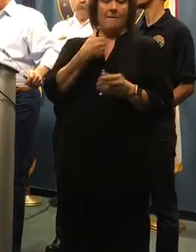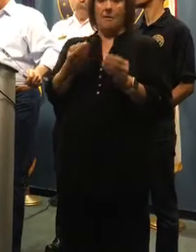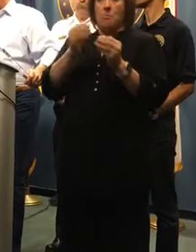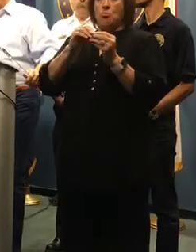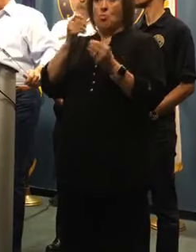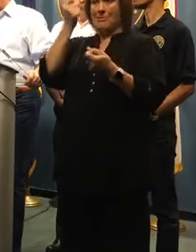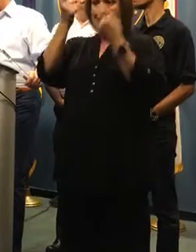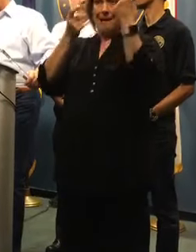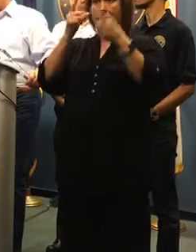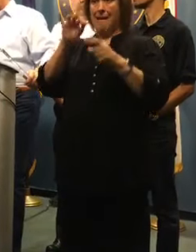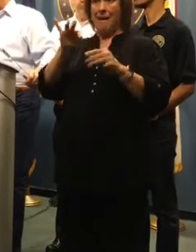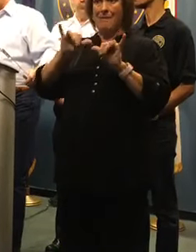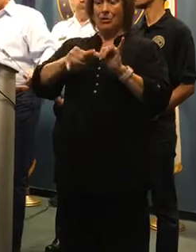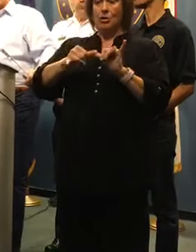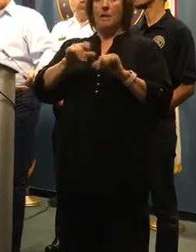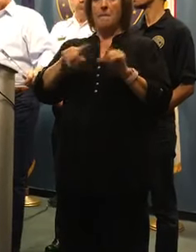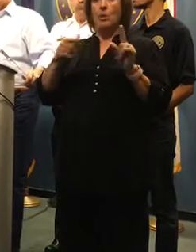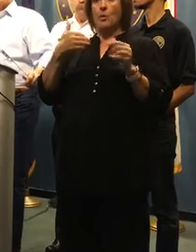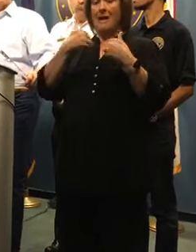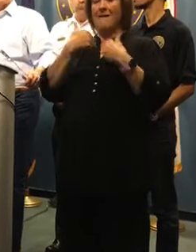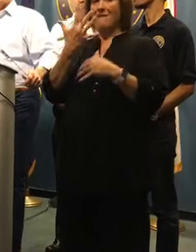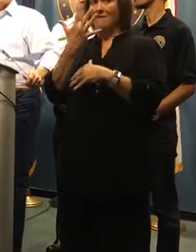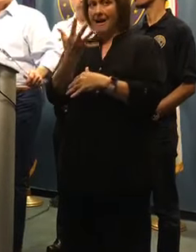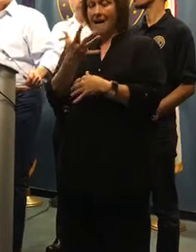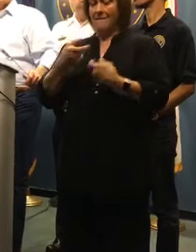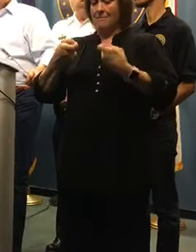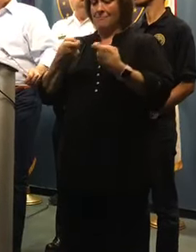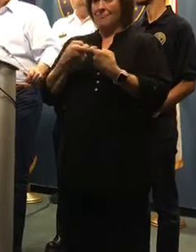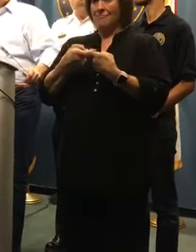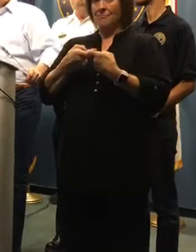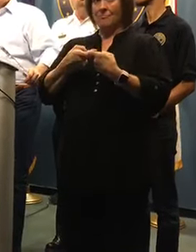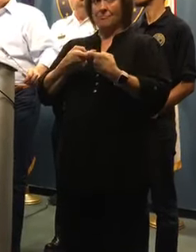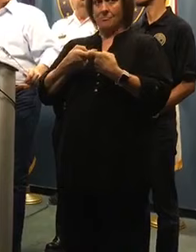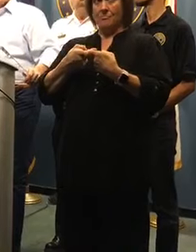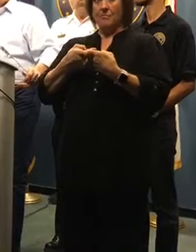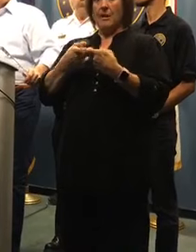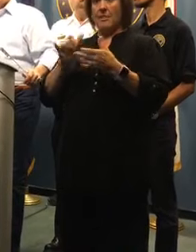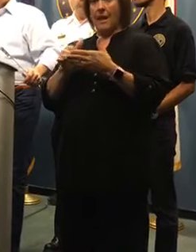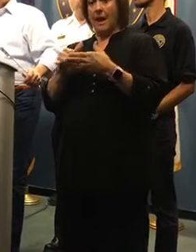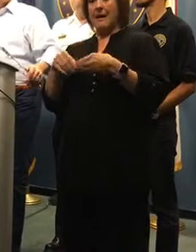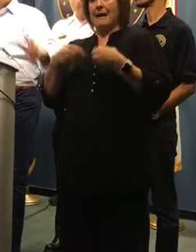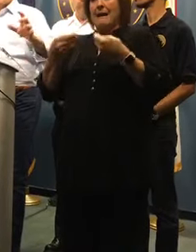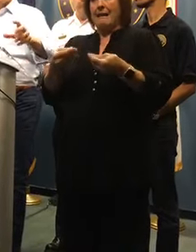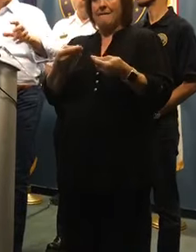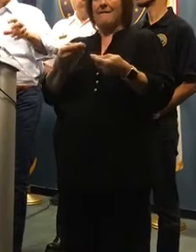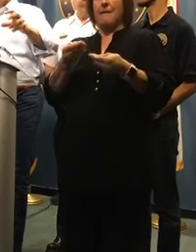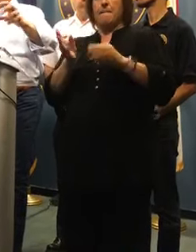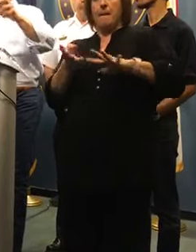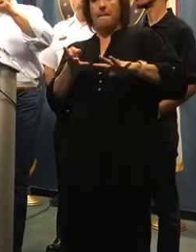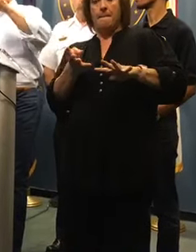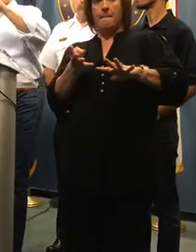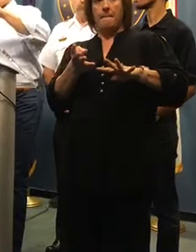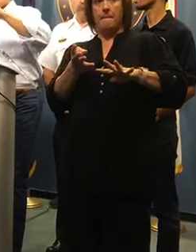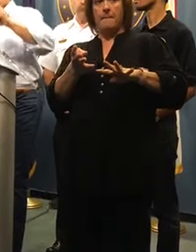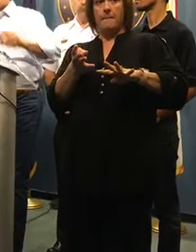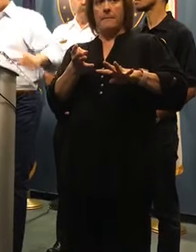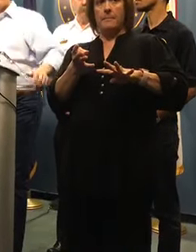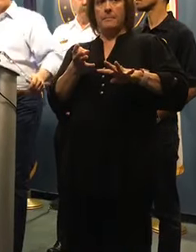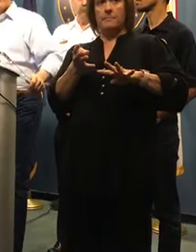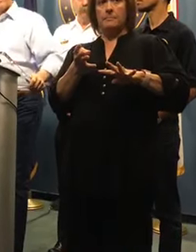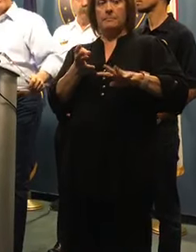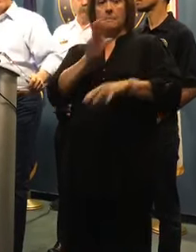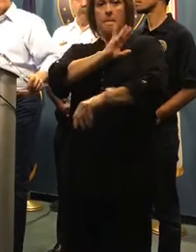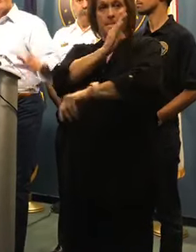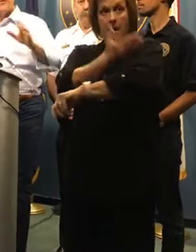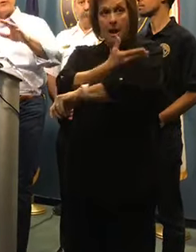But we have five turbines that produce energy and power for the pumps and for